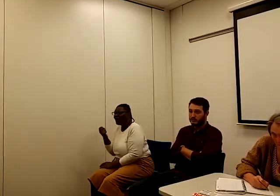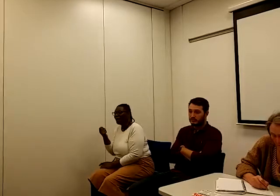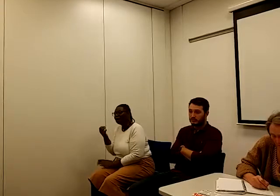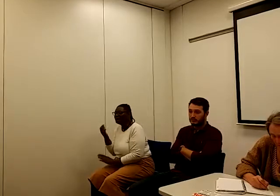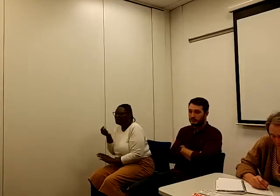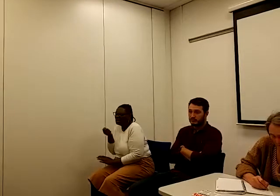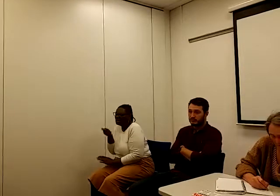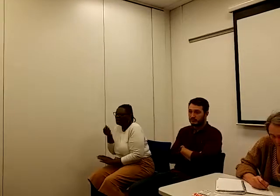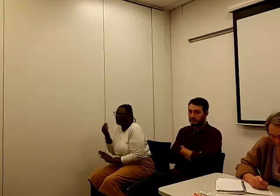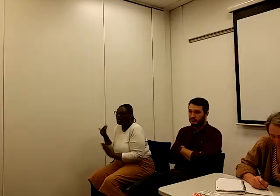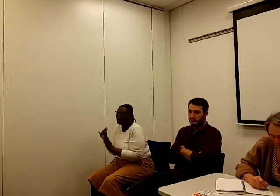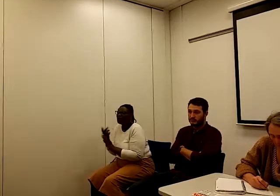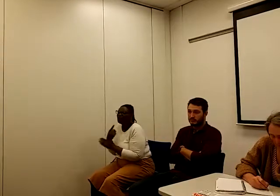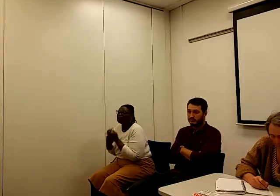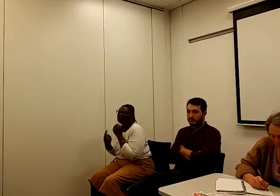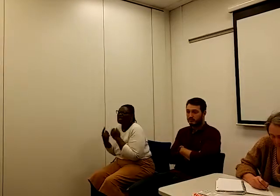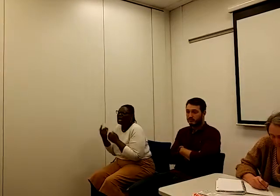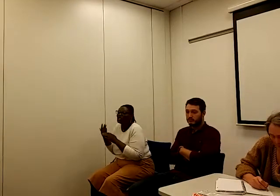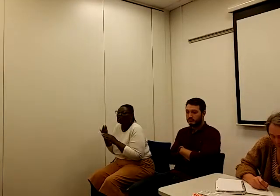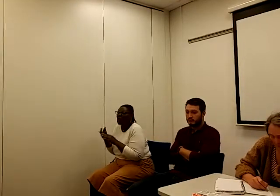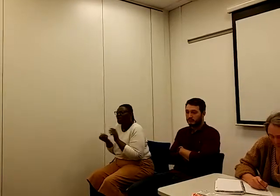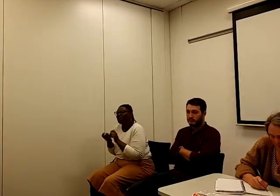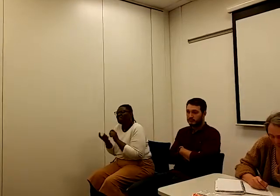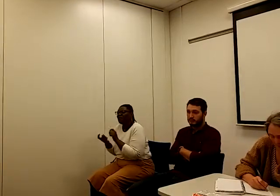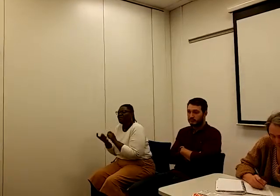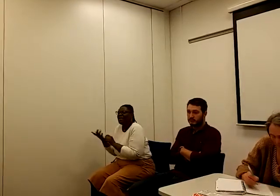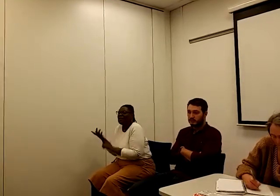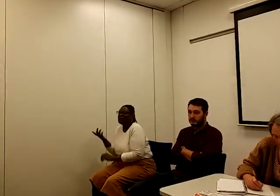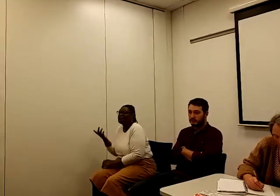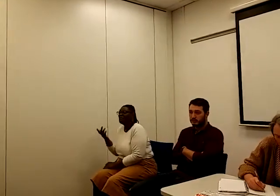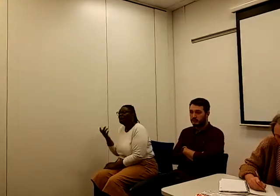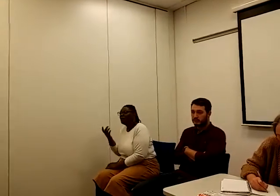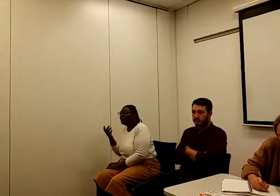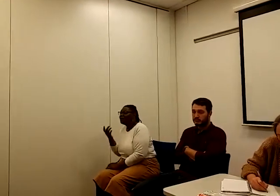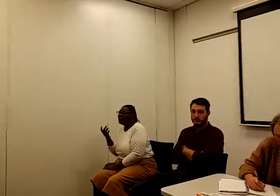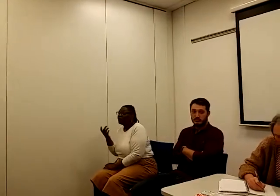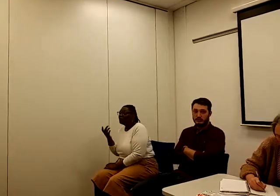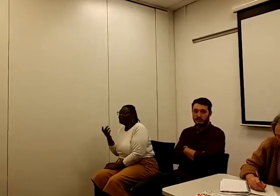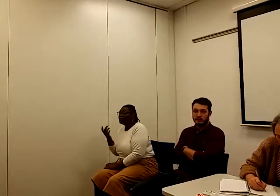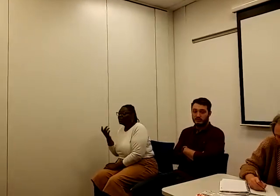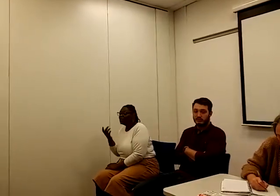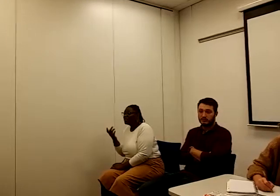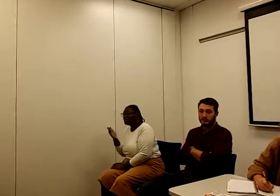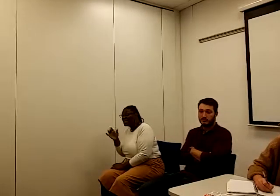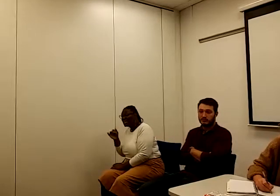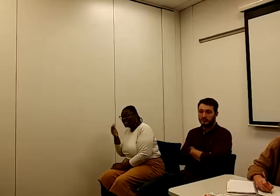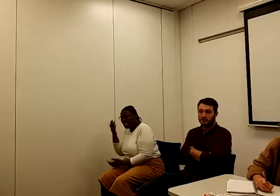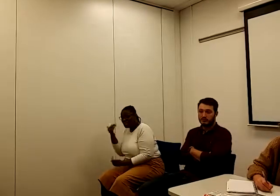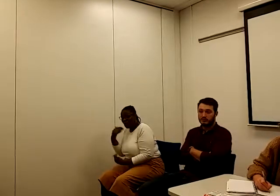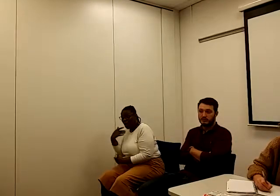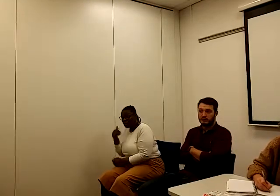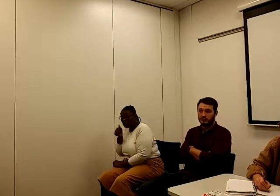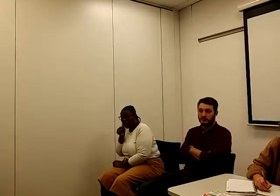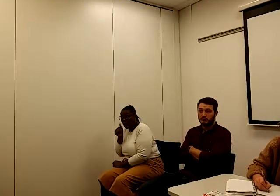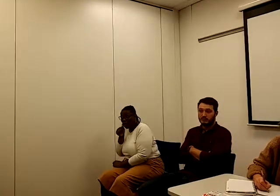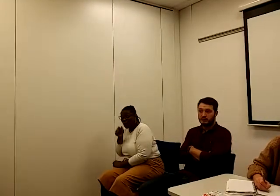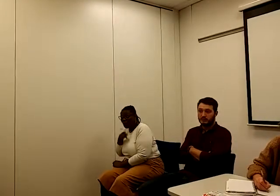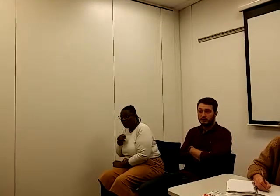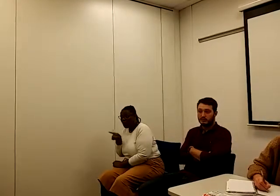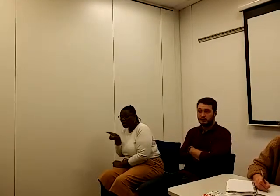a little bit of freelance stuff every now and then? That's all. Does anyone know about the